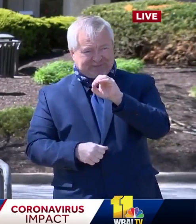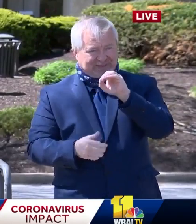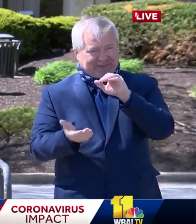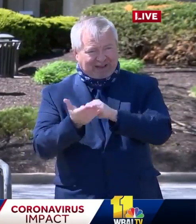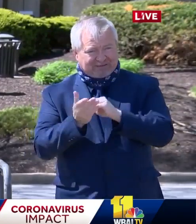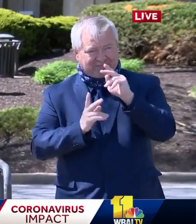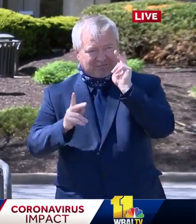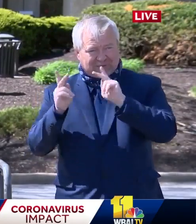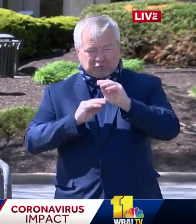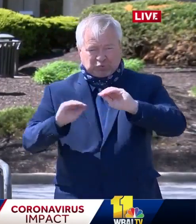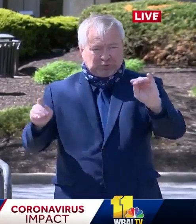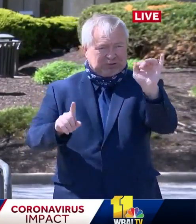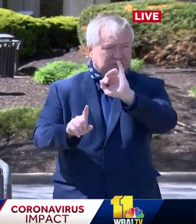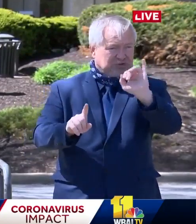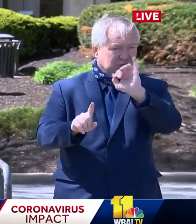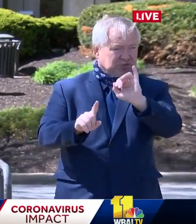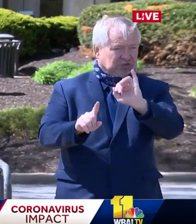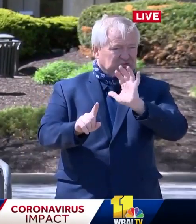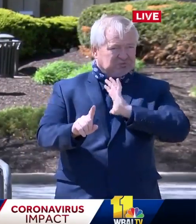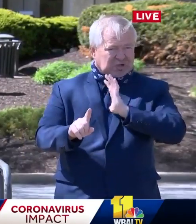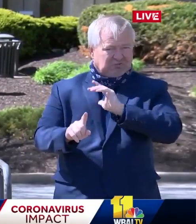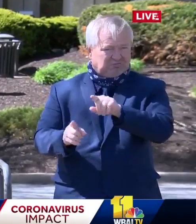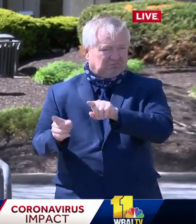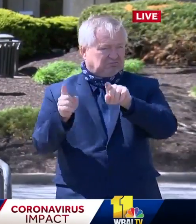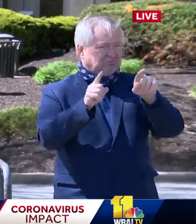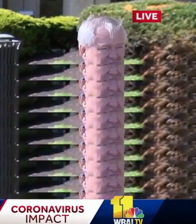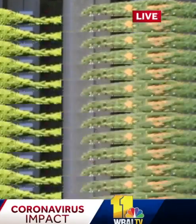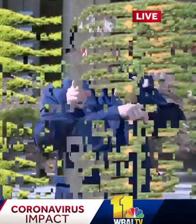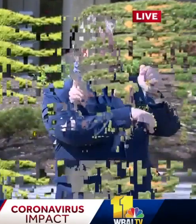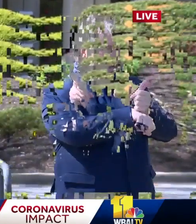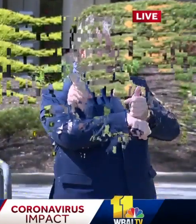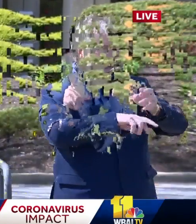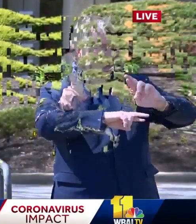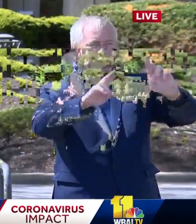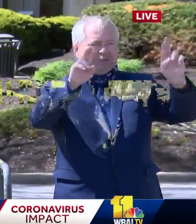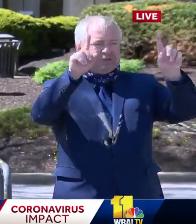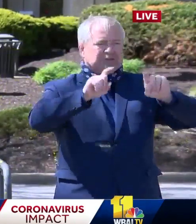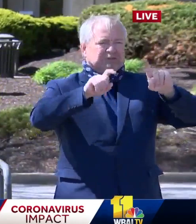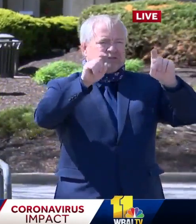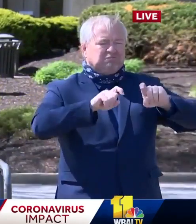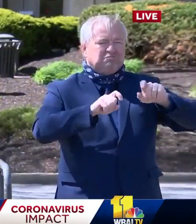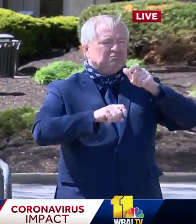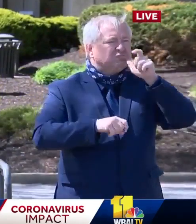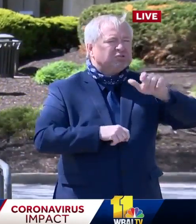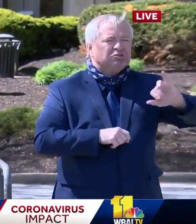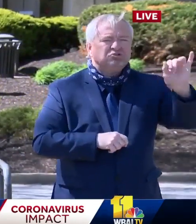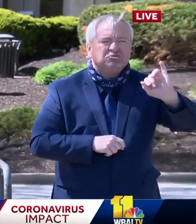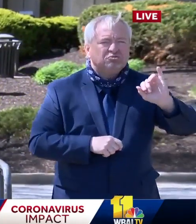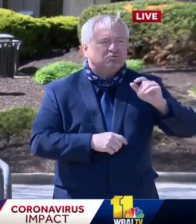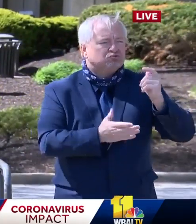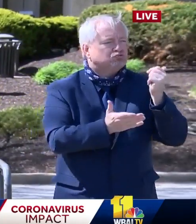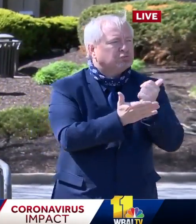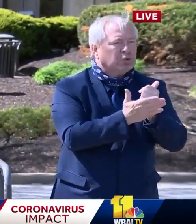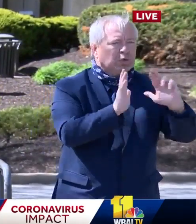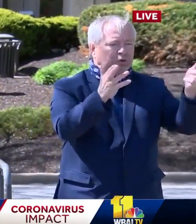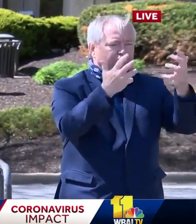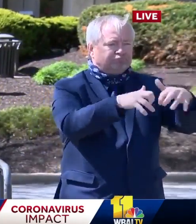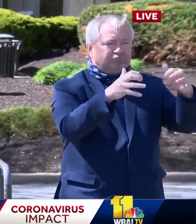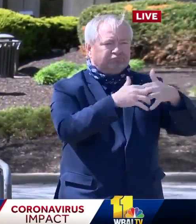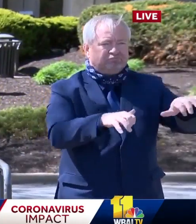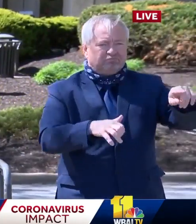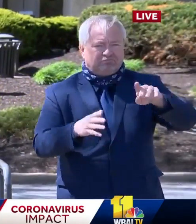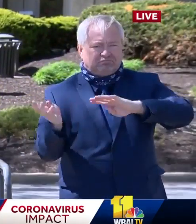are not insured would have the opportunity to be screened and tested, uh, and treated for this virus. And so we are really grateful